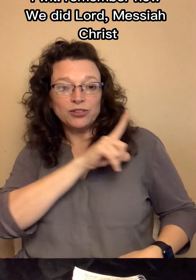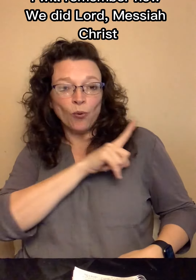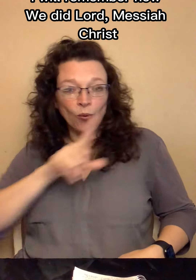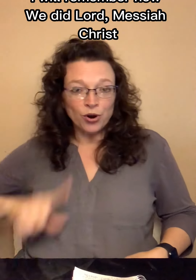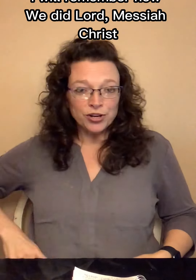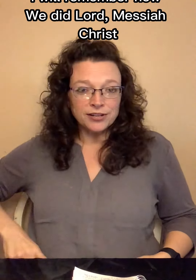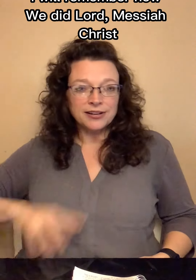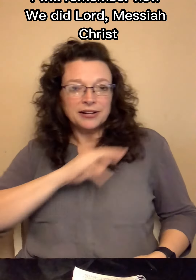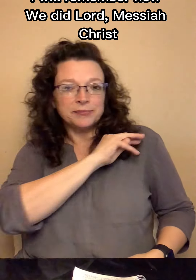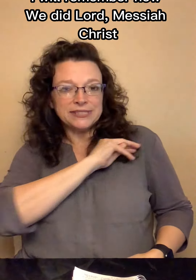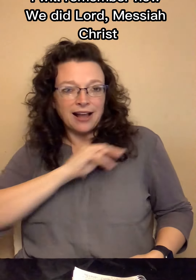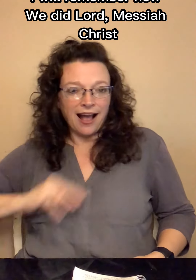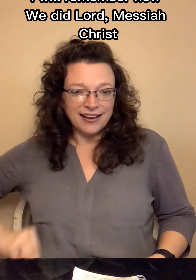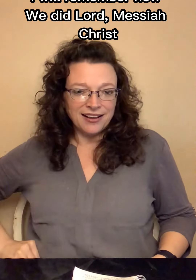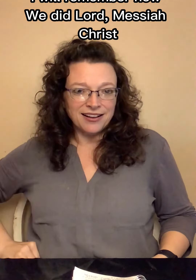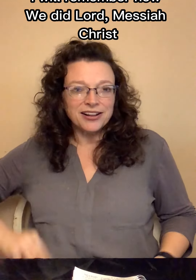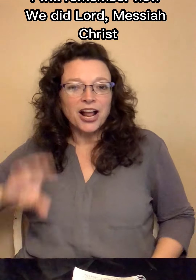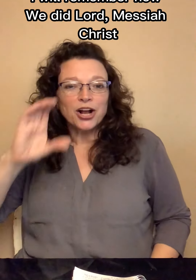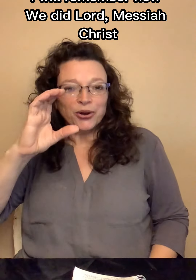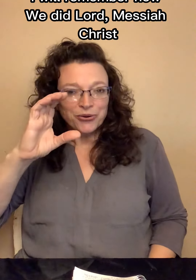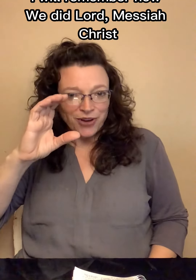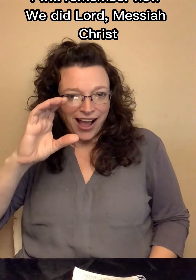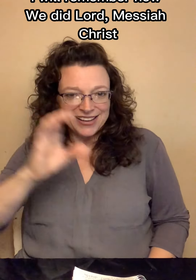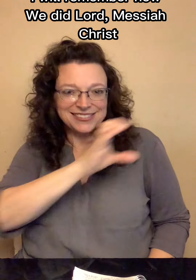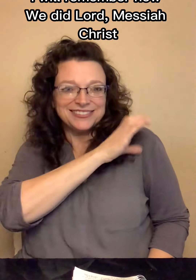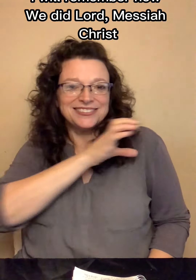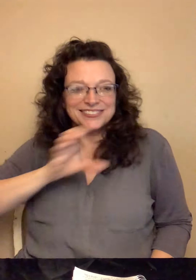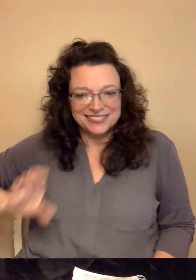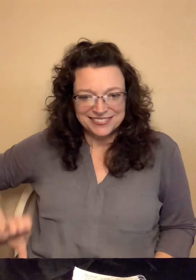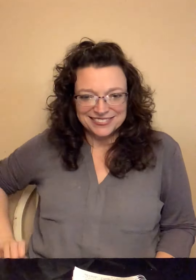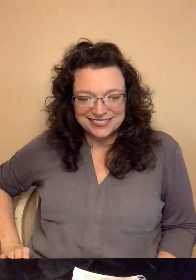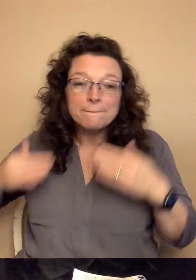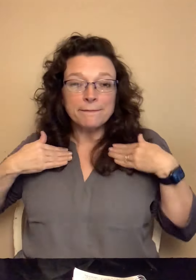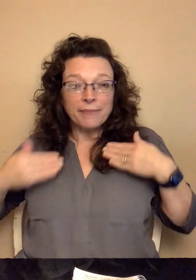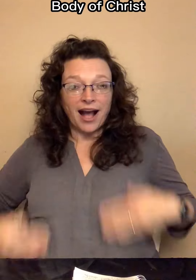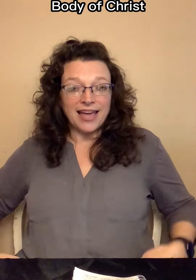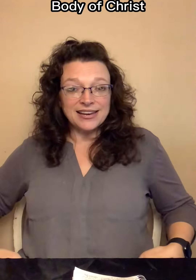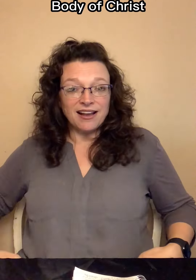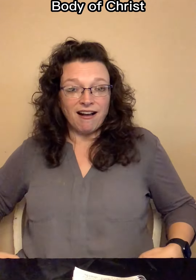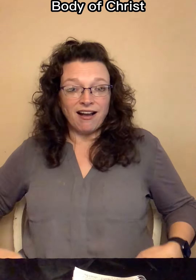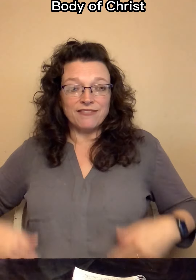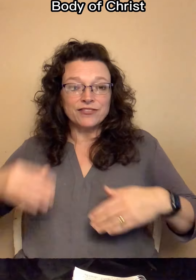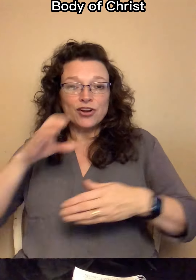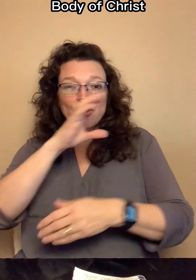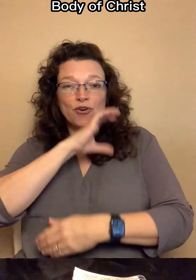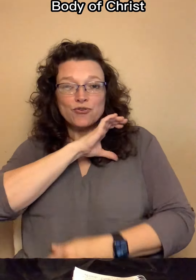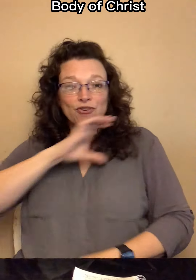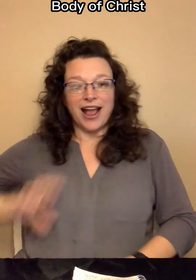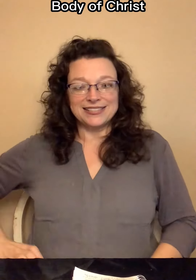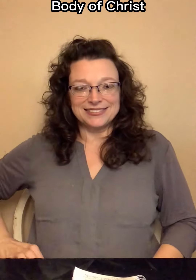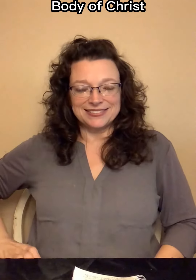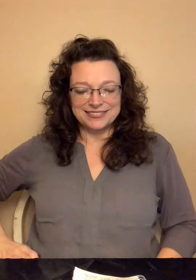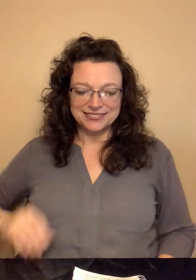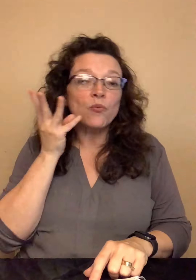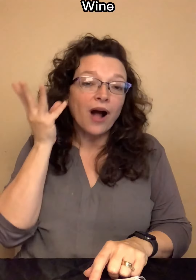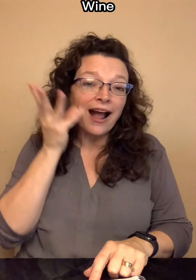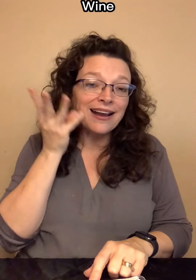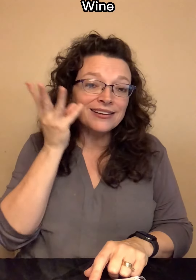Lord, Messiah, Christ. Body of Christ. Wine.